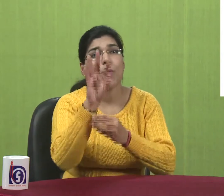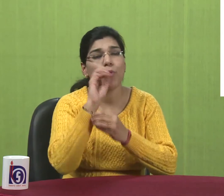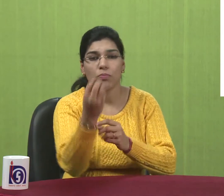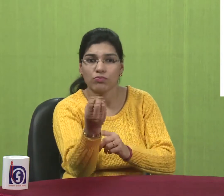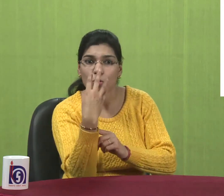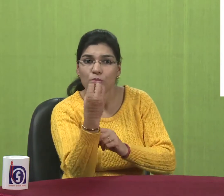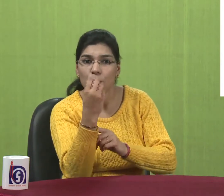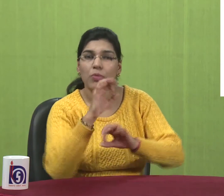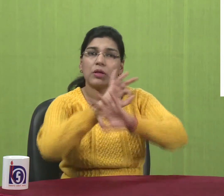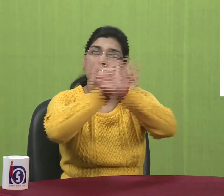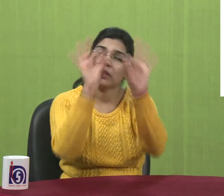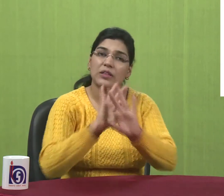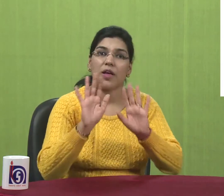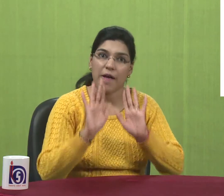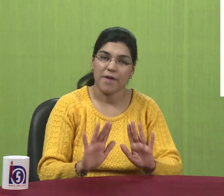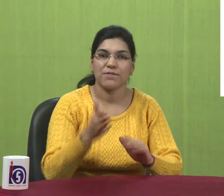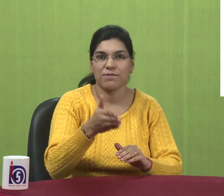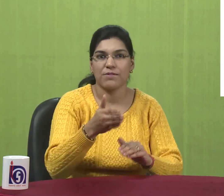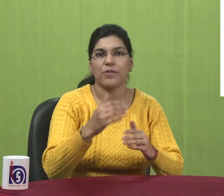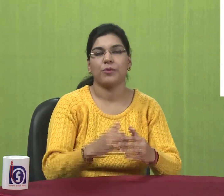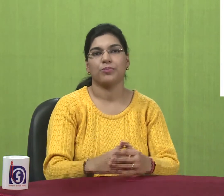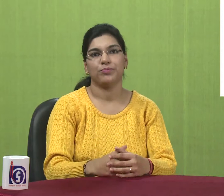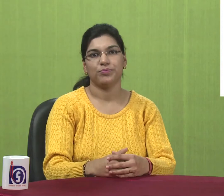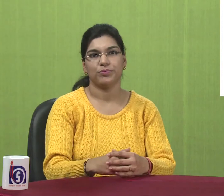All these information. Is there. In. File management.